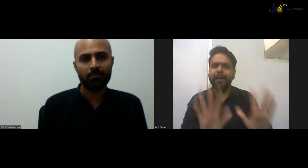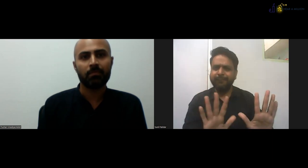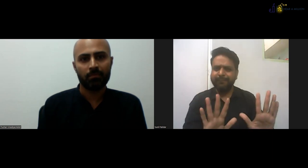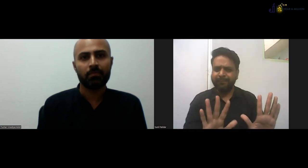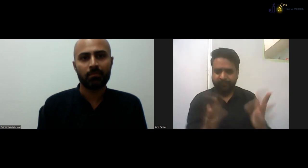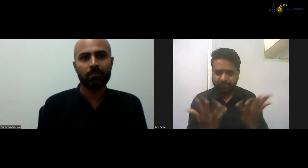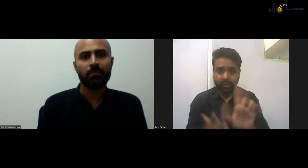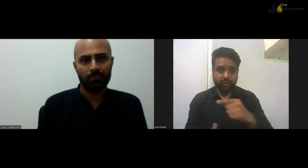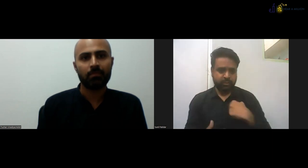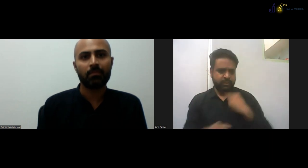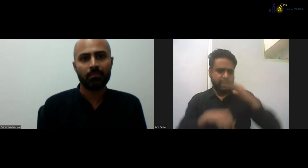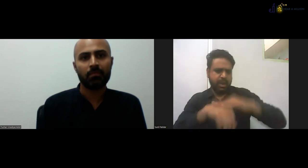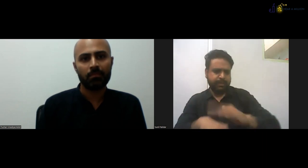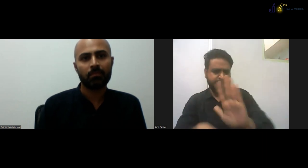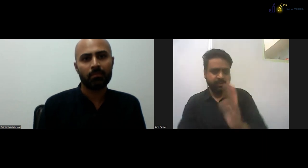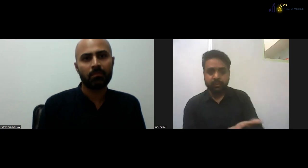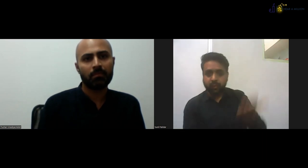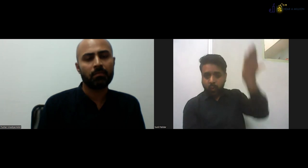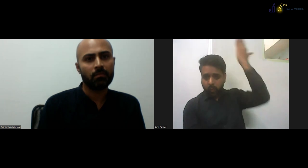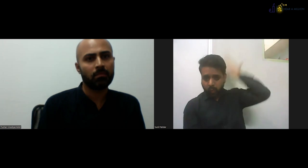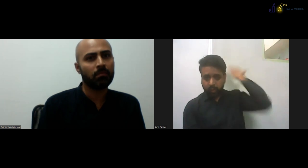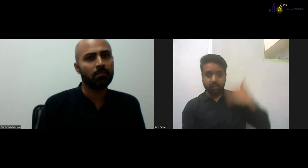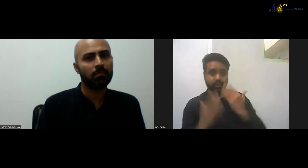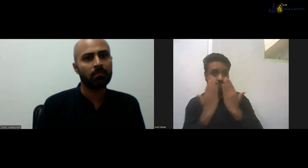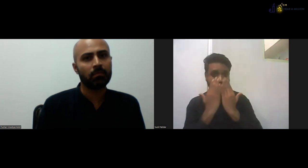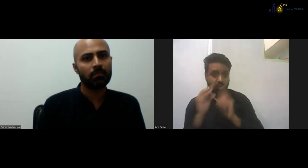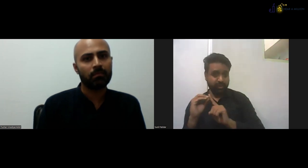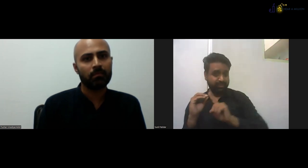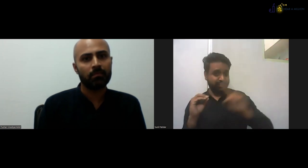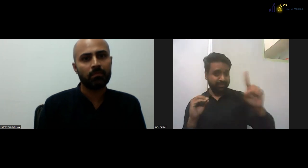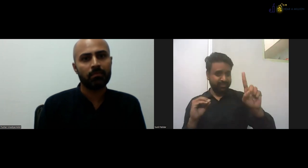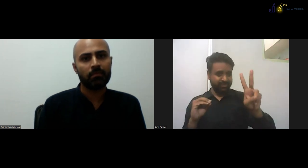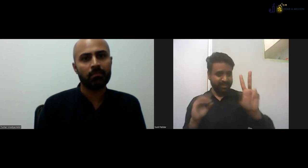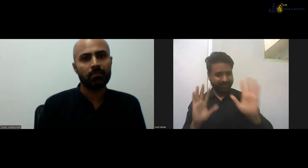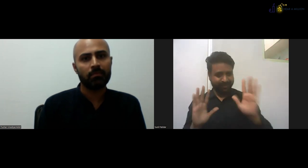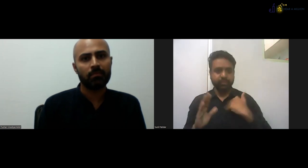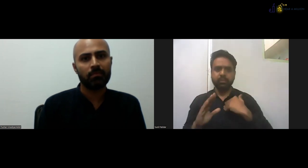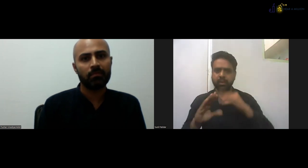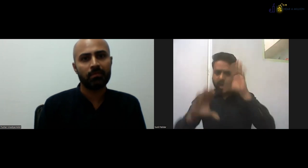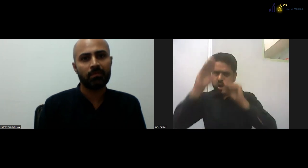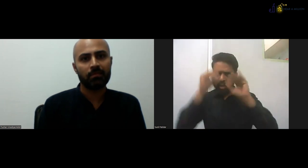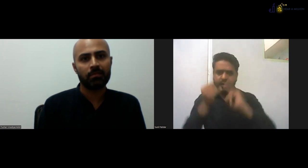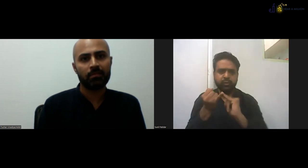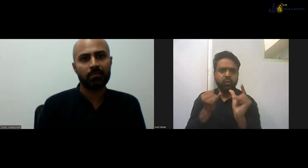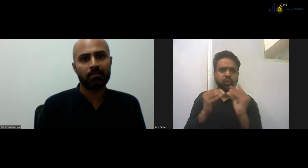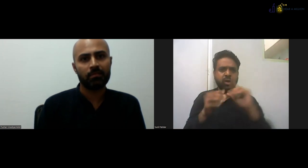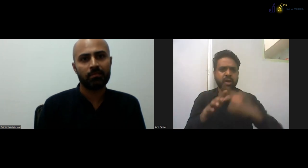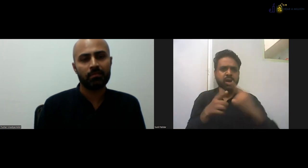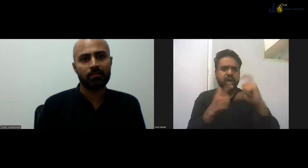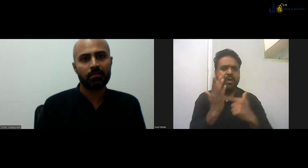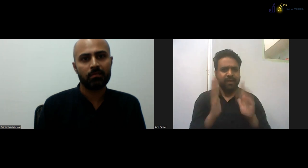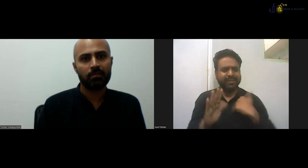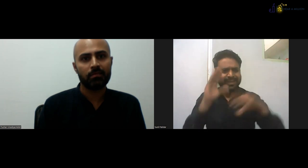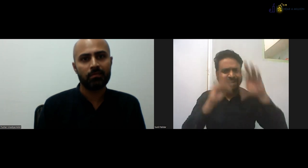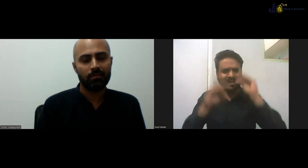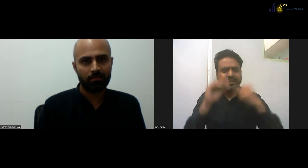being the foundation language, then you can learn about the spoken language also. So earlier, when I studied from 0